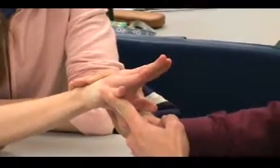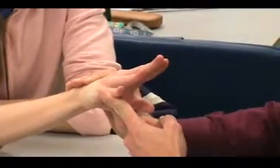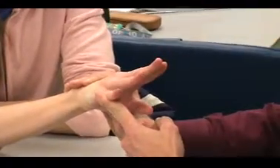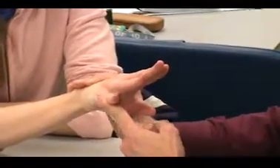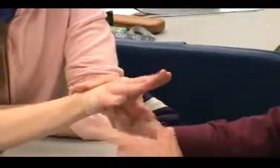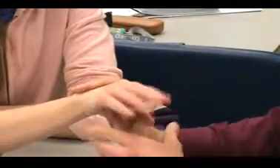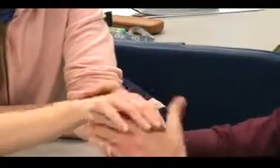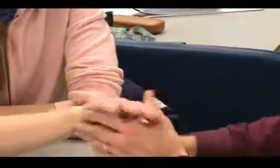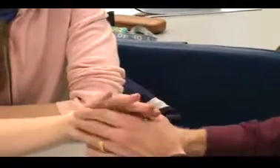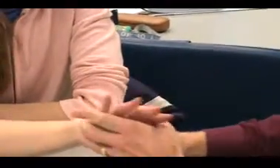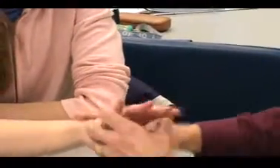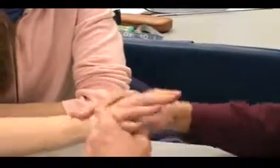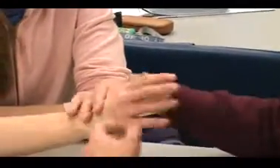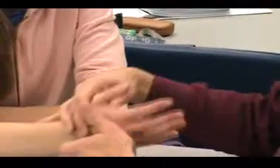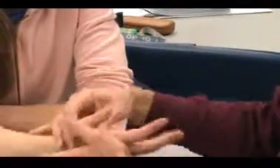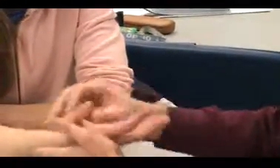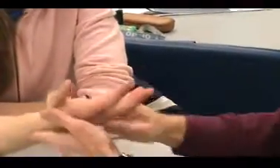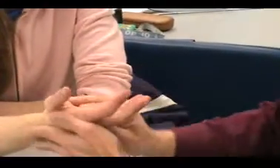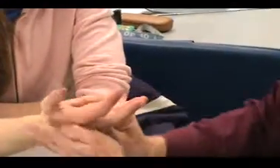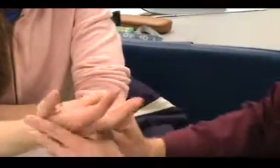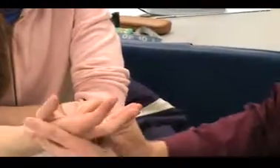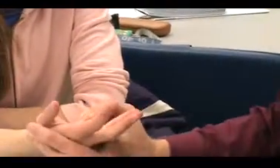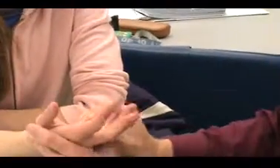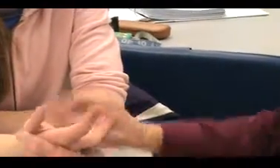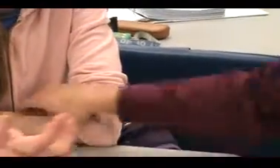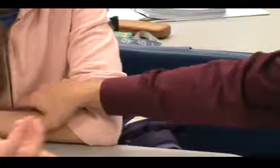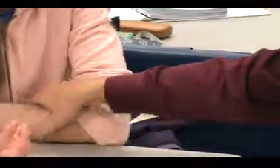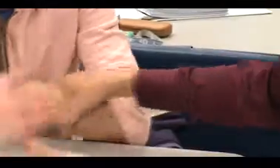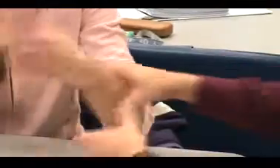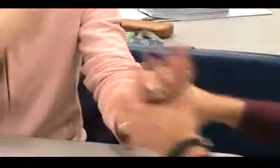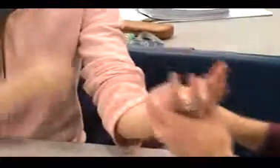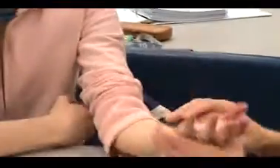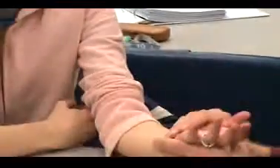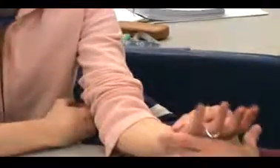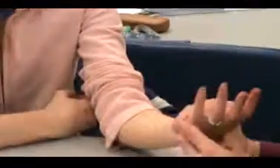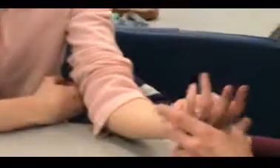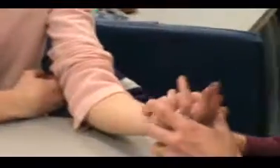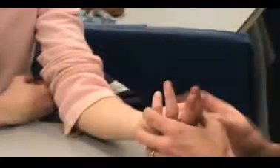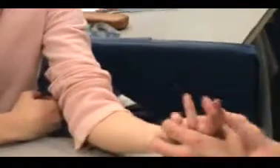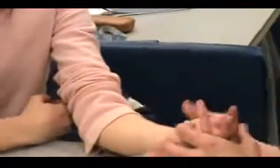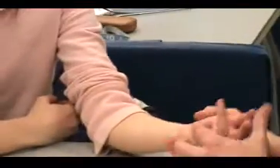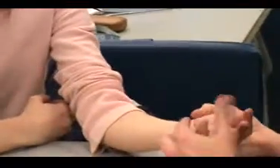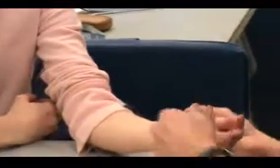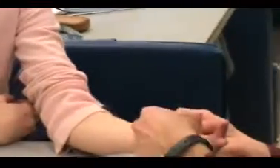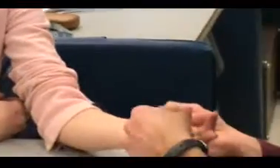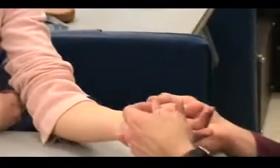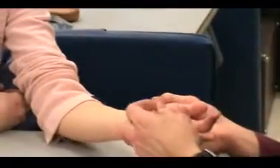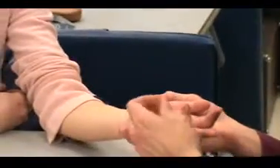Alright, okay, flexor, flexor digitaminomy, okay, stabilize their